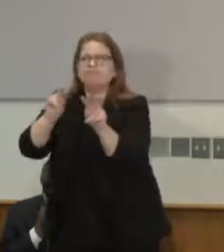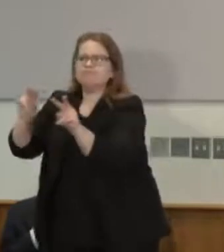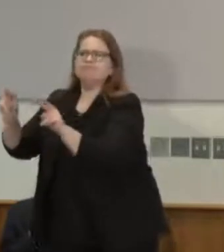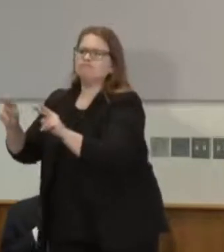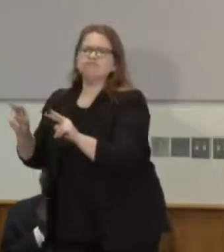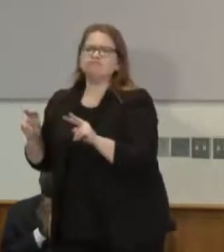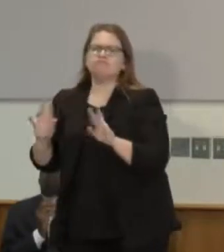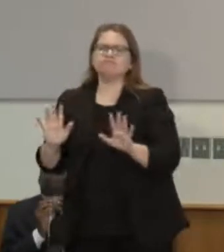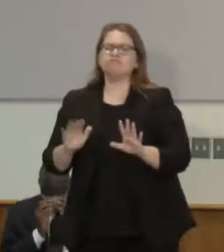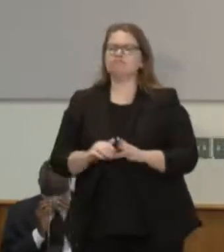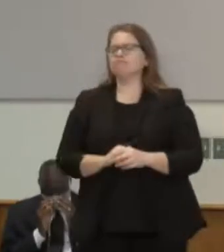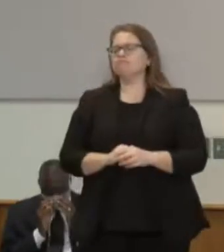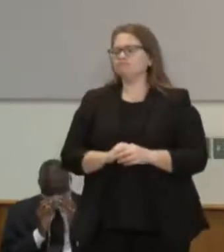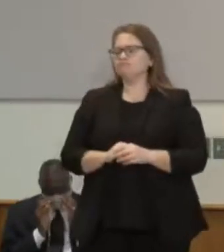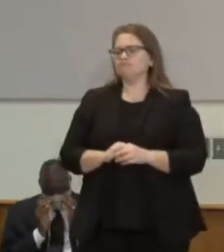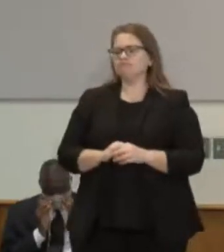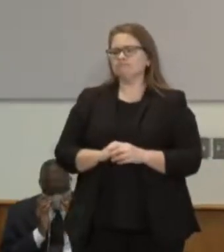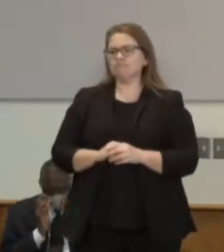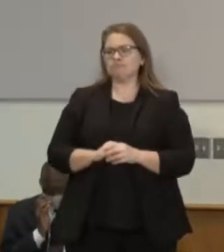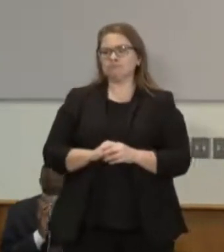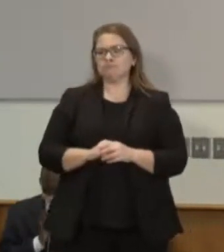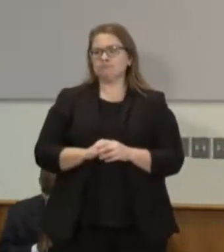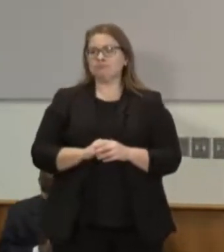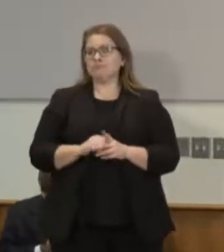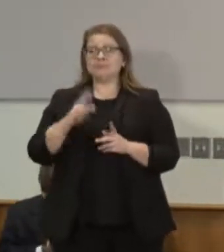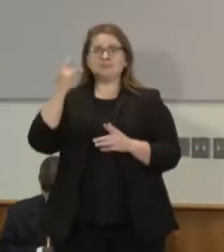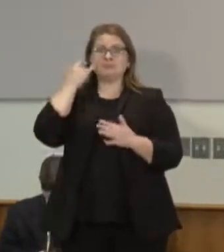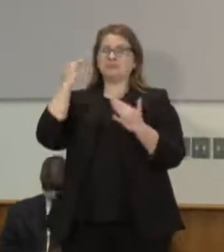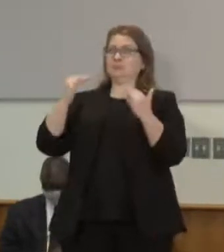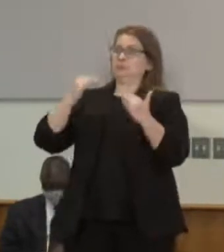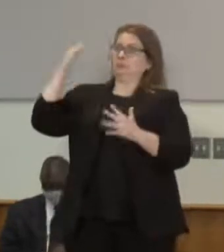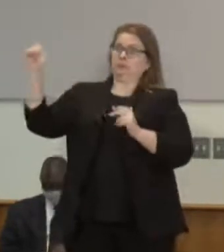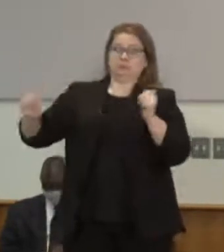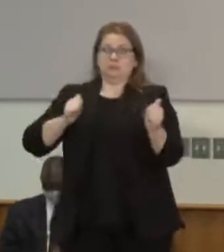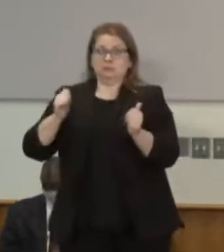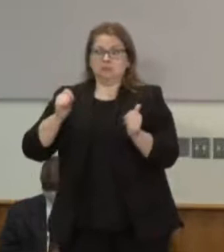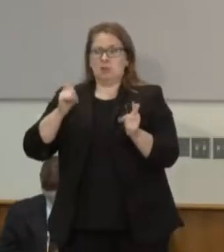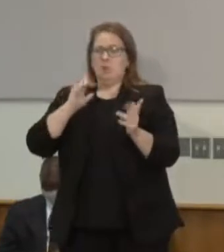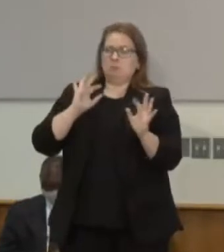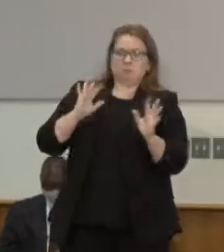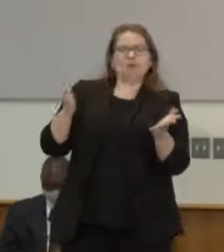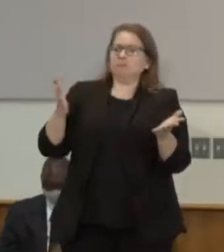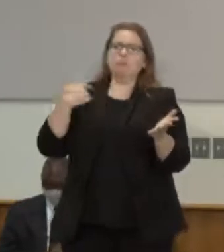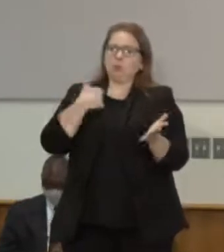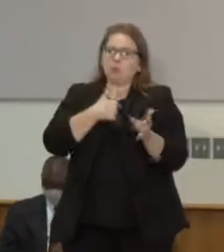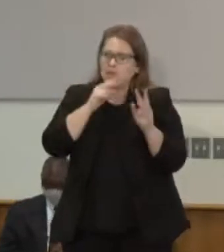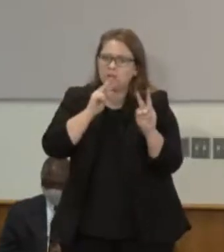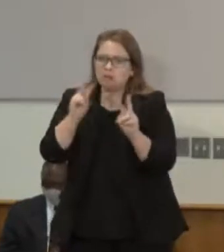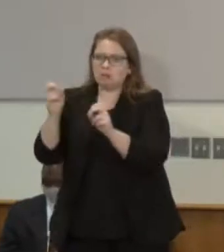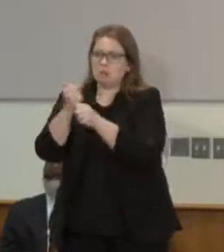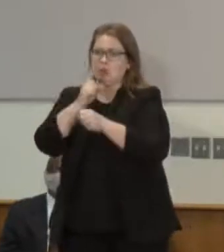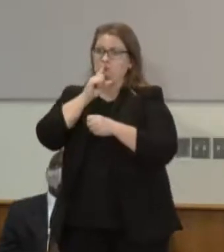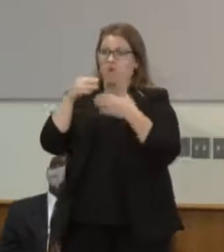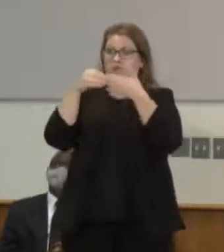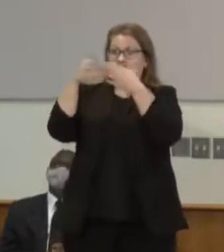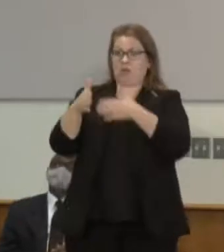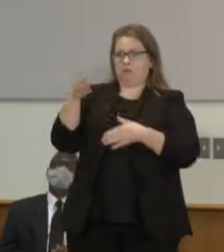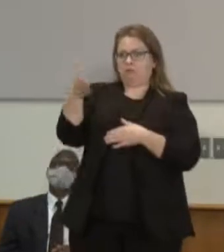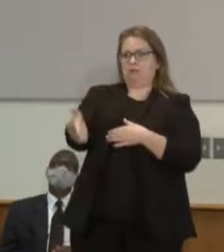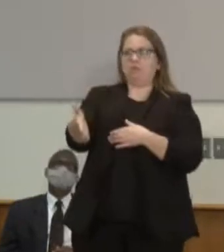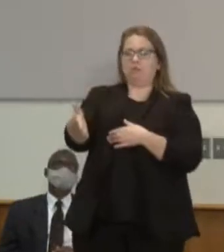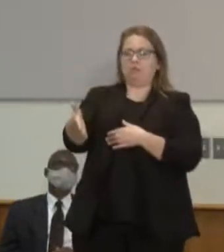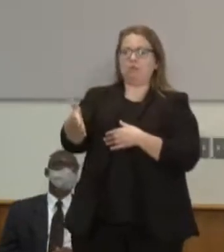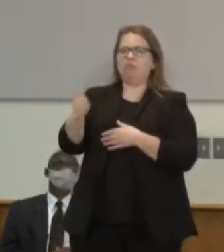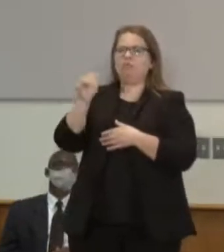some cases of being overly aggressive with them the leaders on the ground have to make a decision that we're in these people came and I think